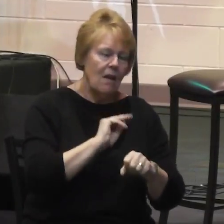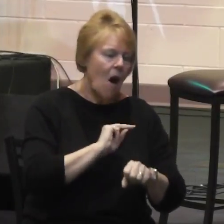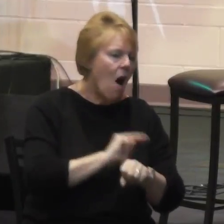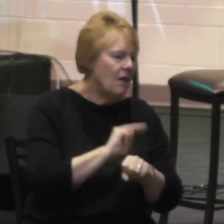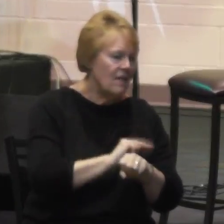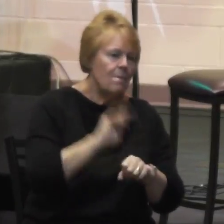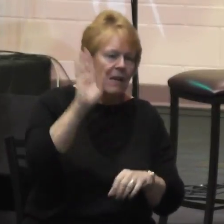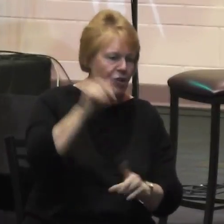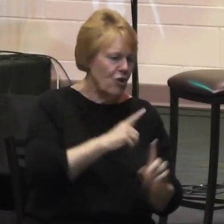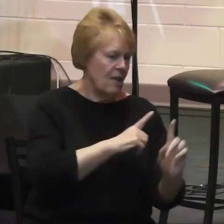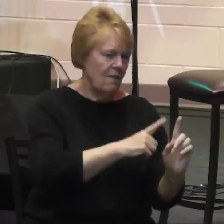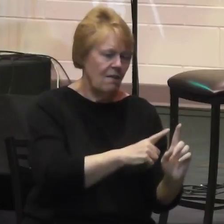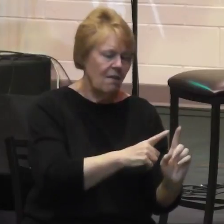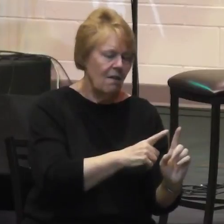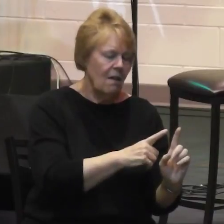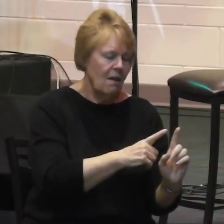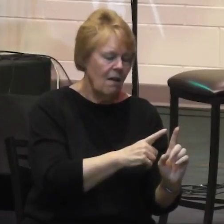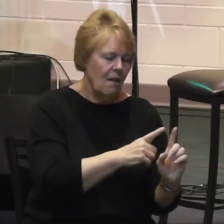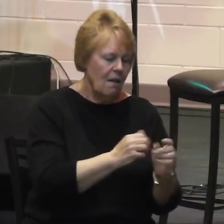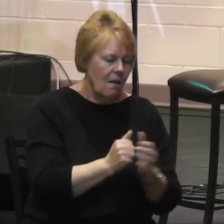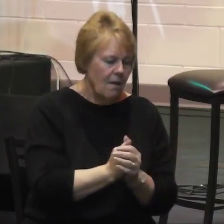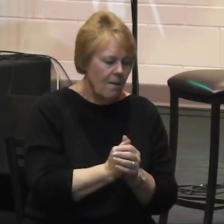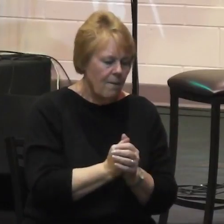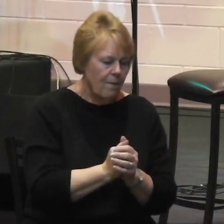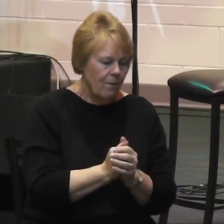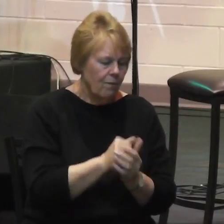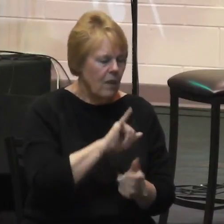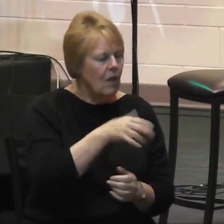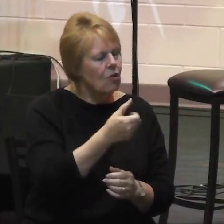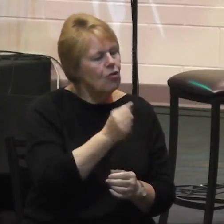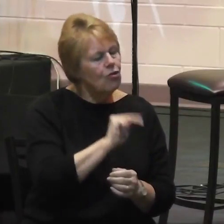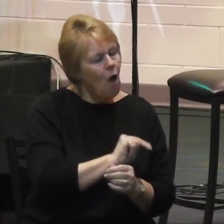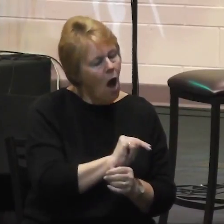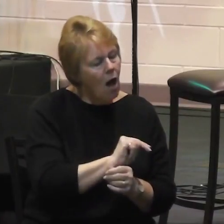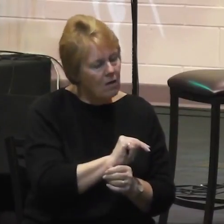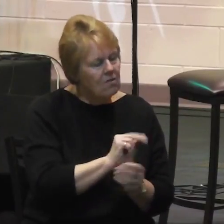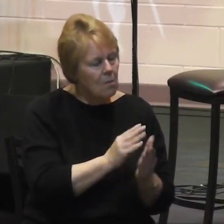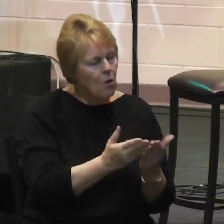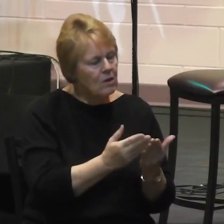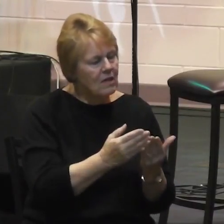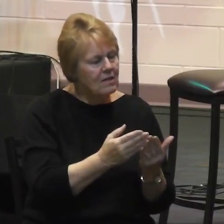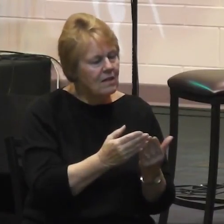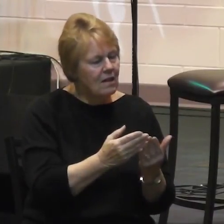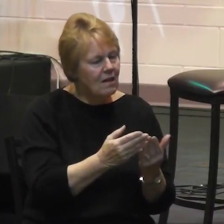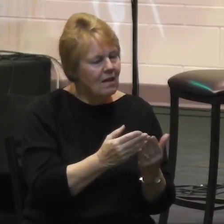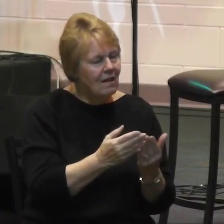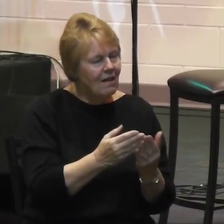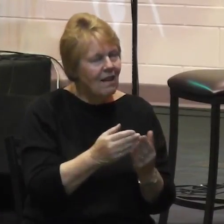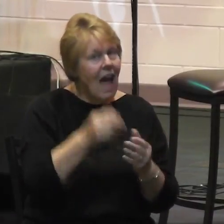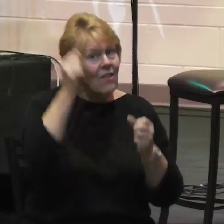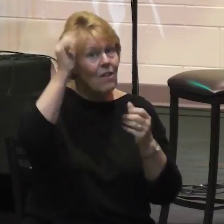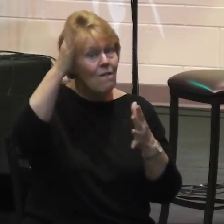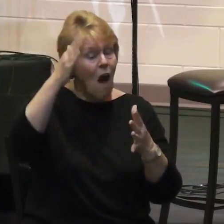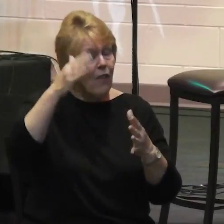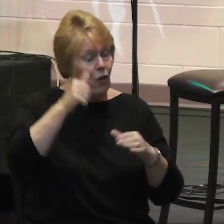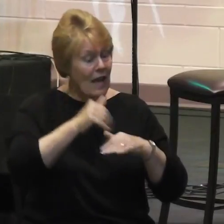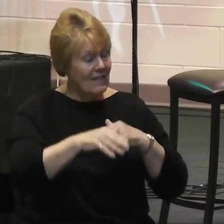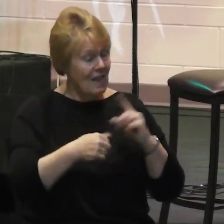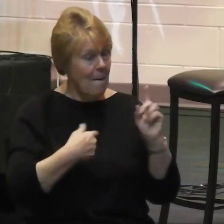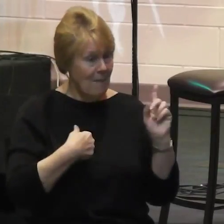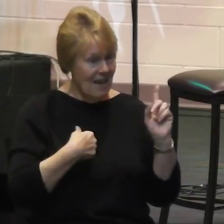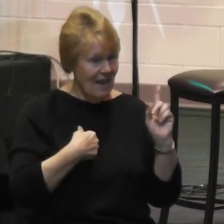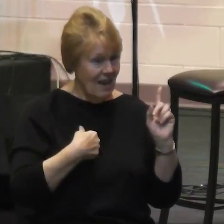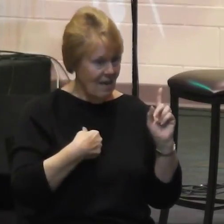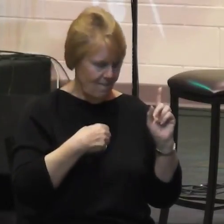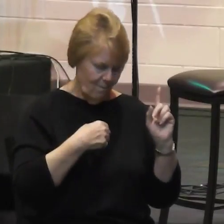In verse 21 of John, John 20, 21, it says, as the father has sent me, so I am sending you. Our